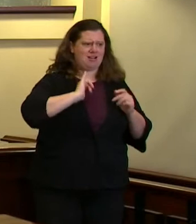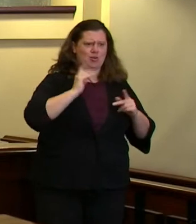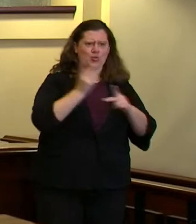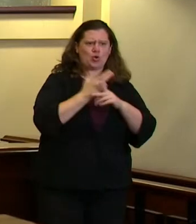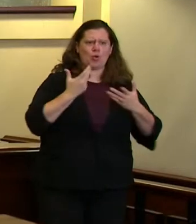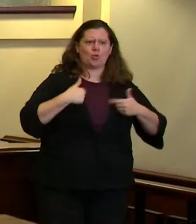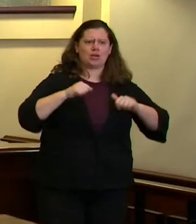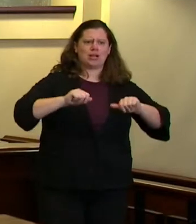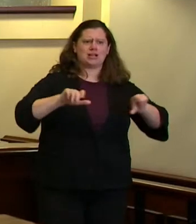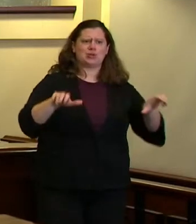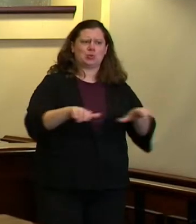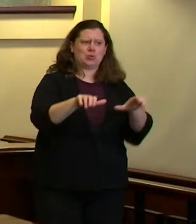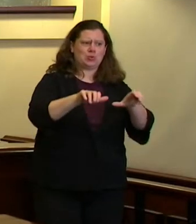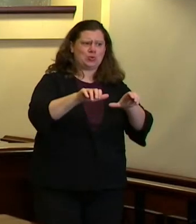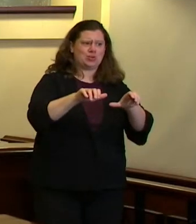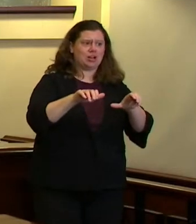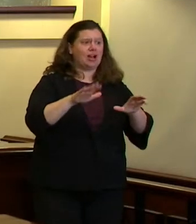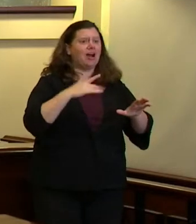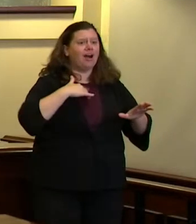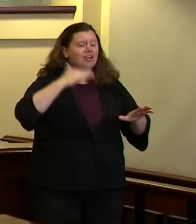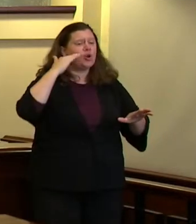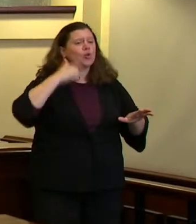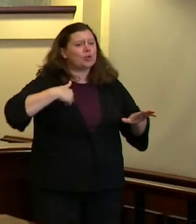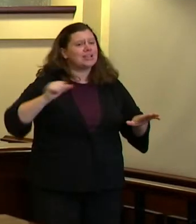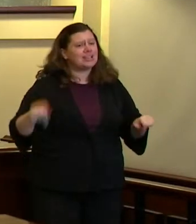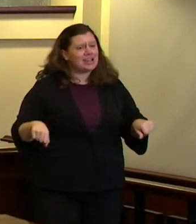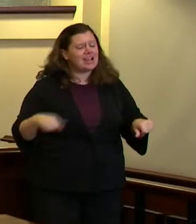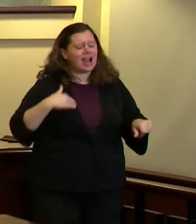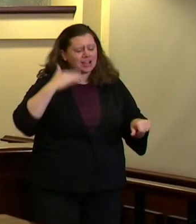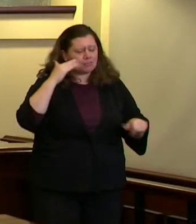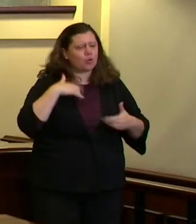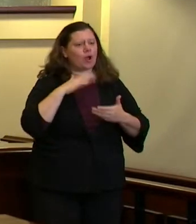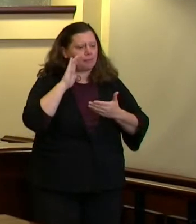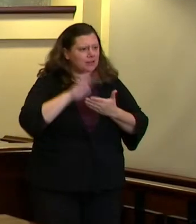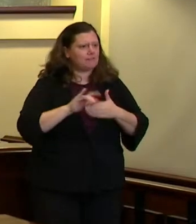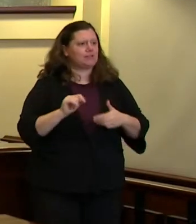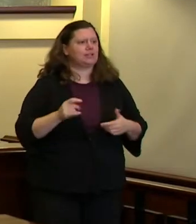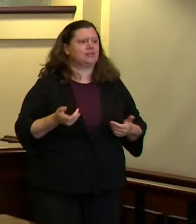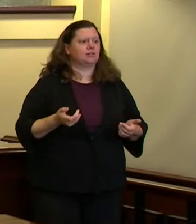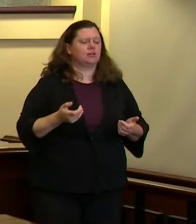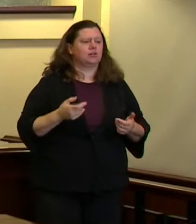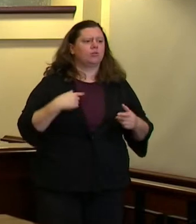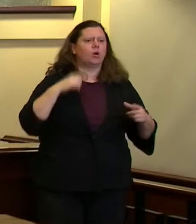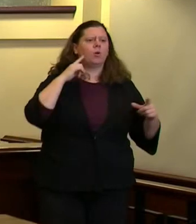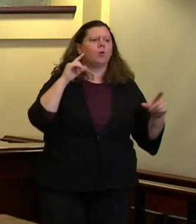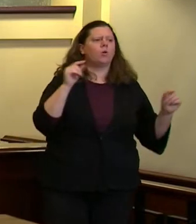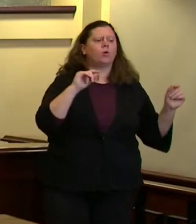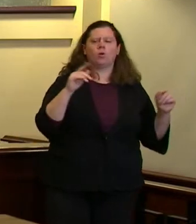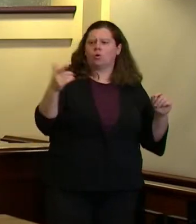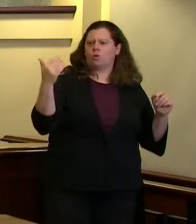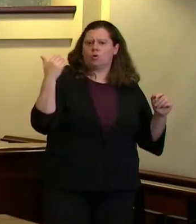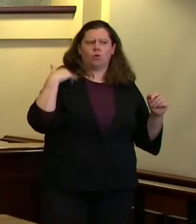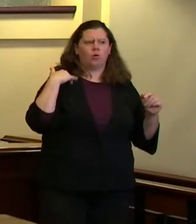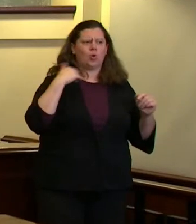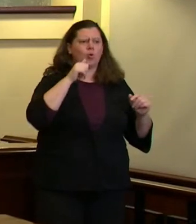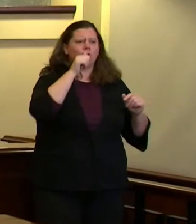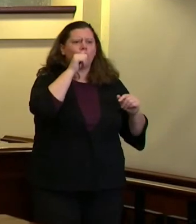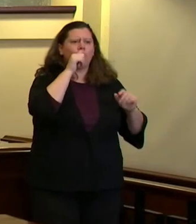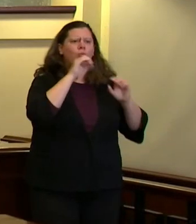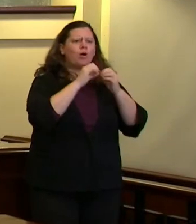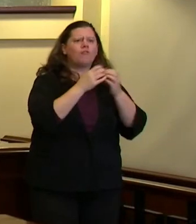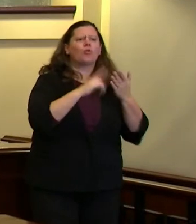believe we can do it and i'm hearing from you asked what am i hearing from the private sector what i'm hearing from them